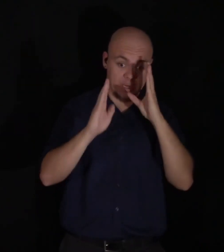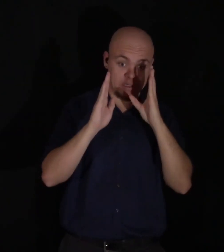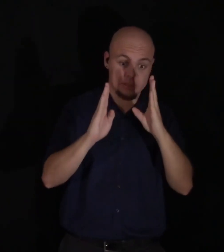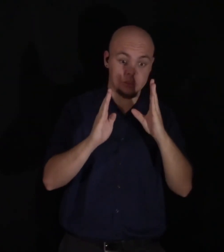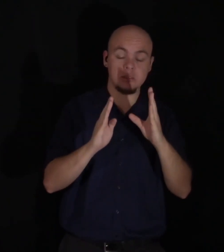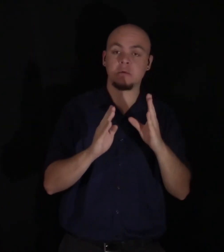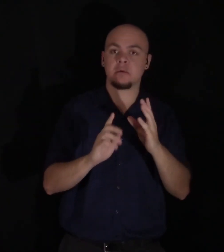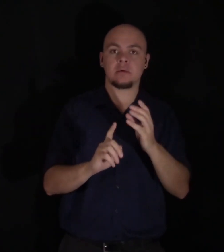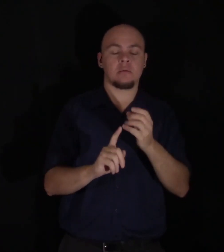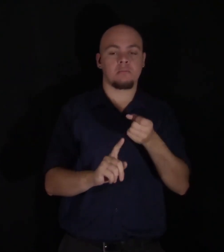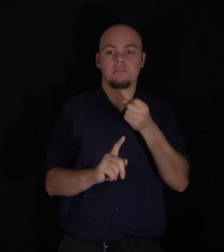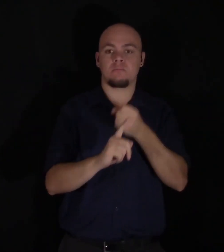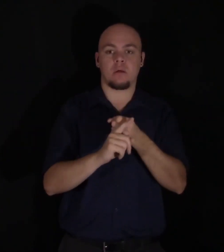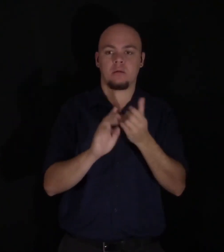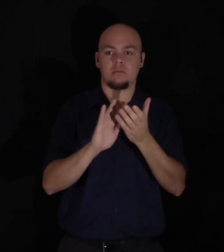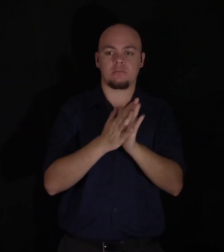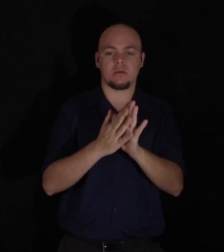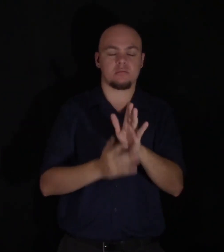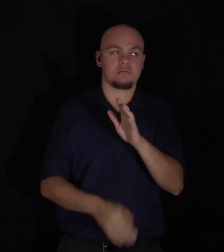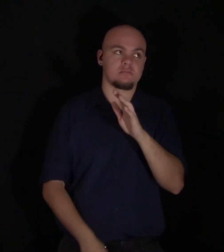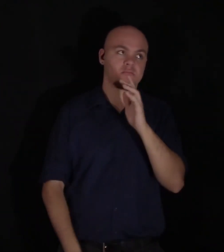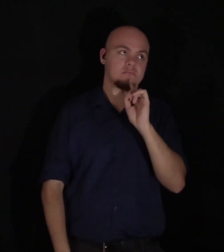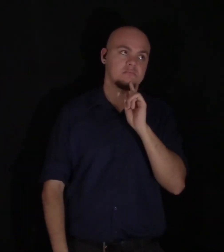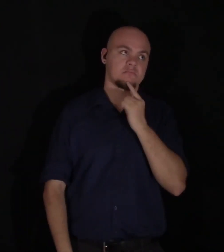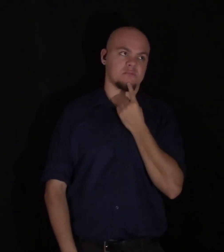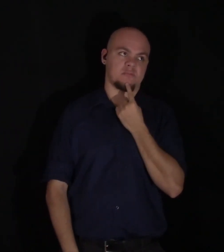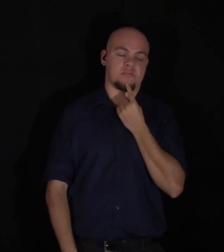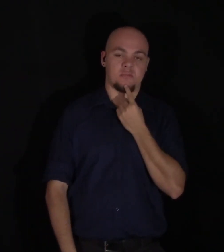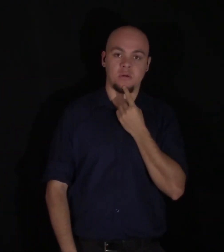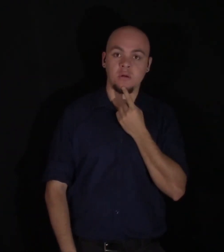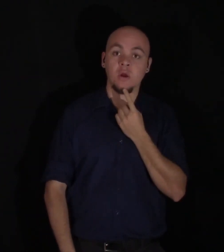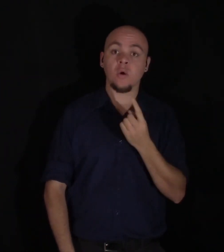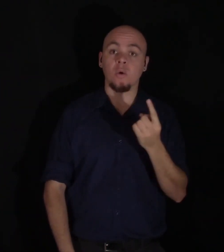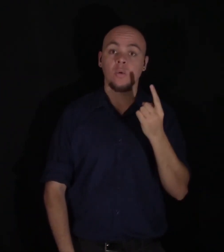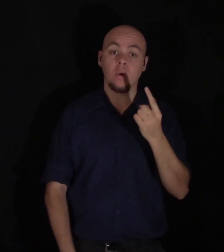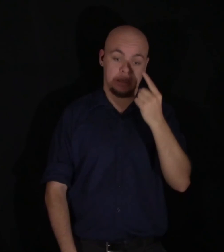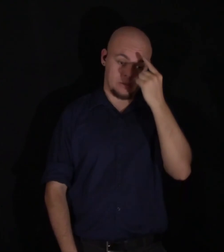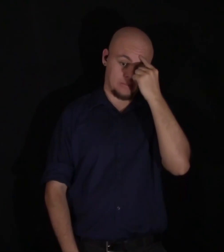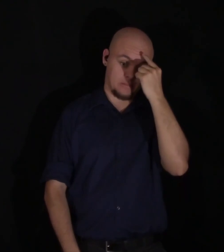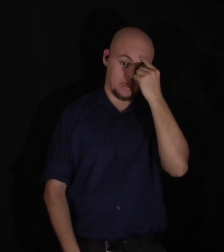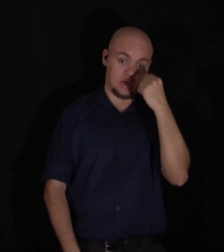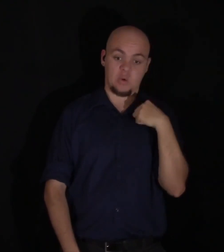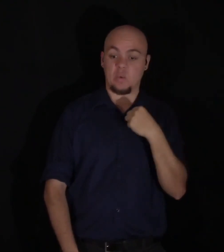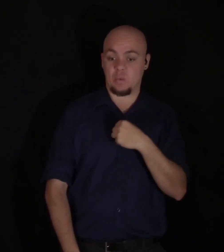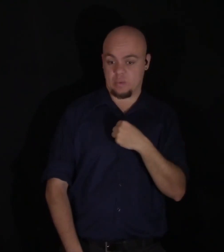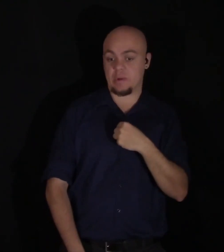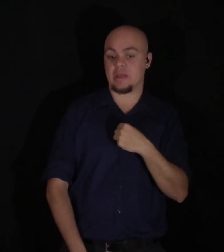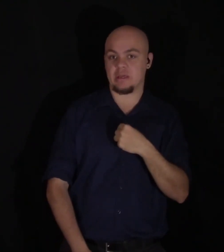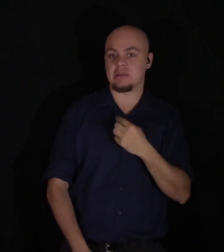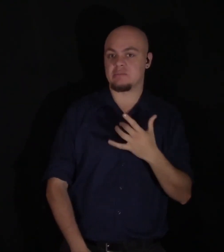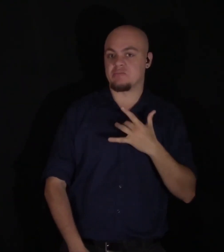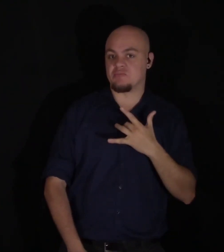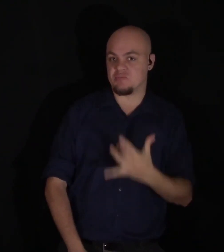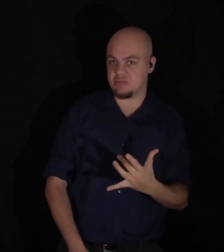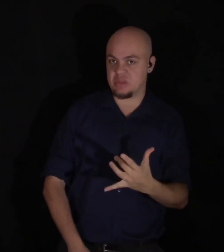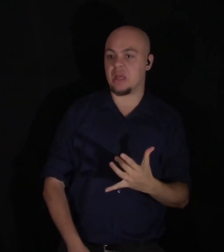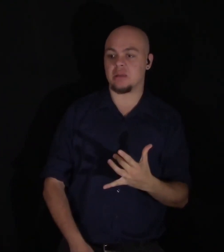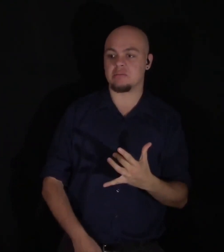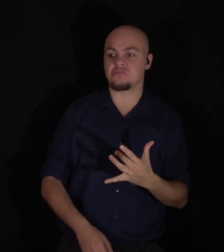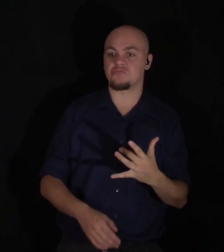grew despicable. By one of those caprices of the mind which we are perhaps most subject to in early youth, I